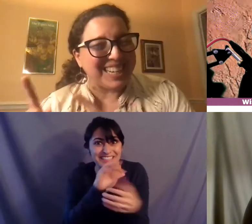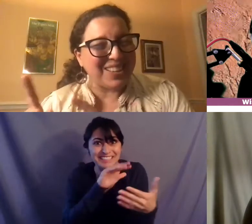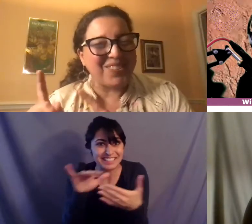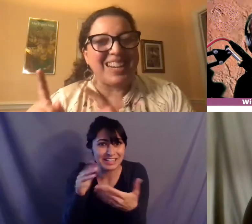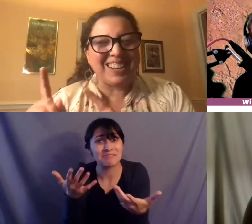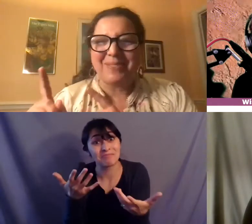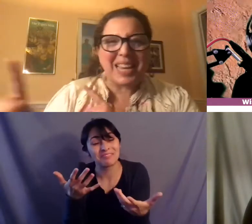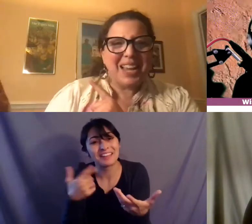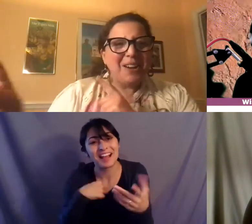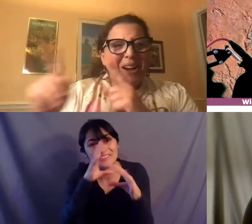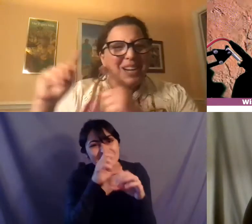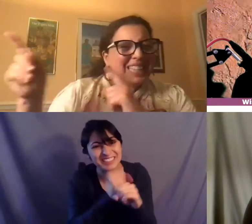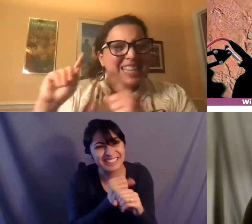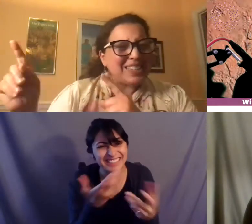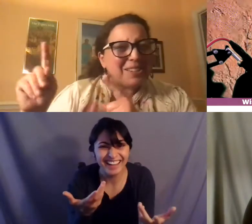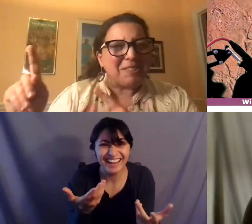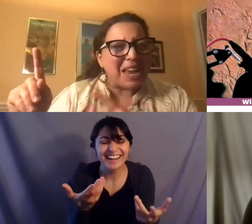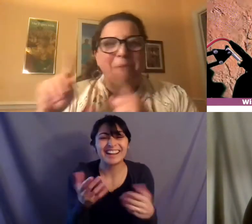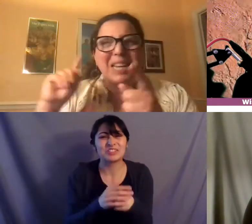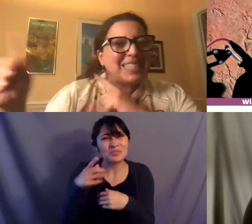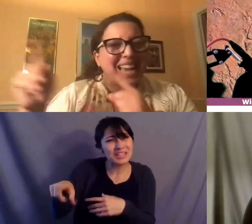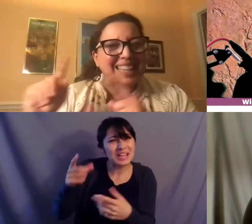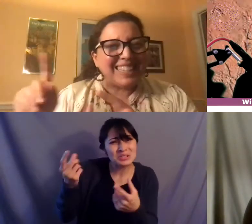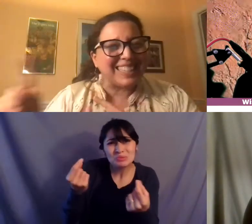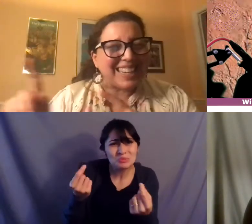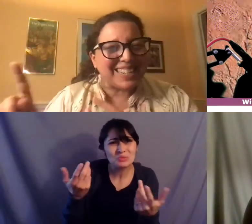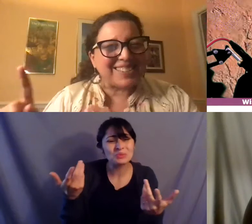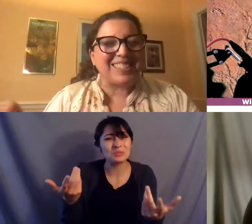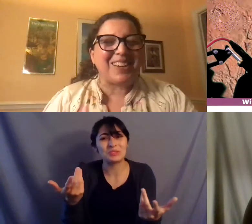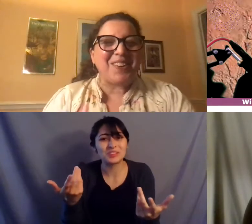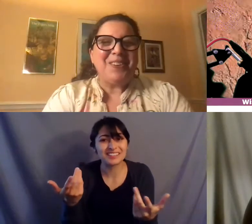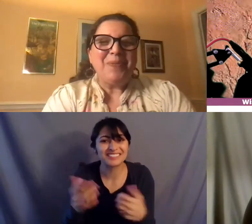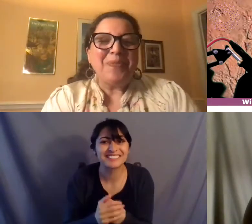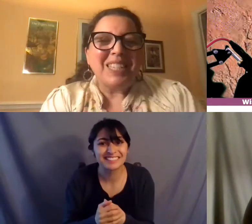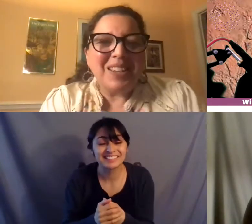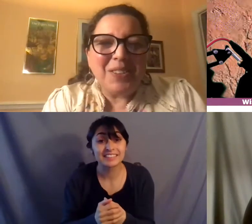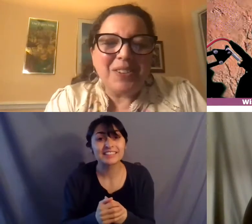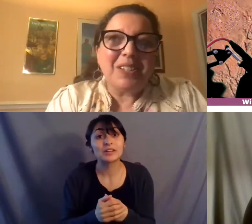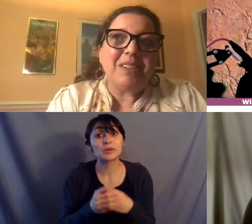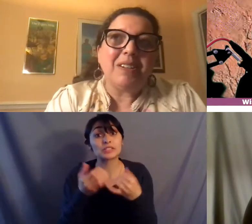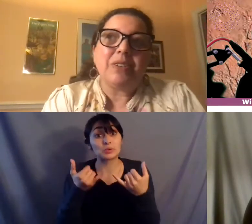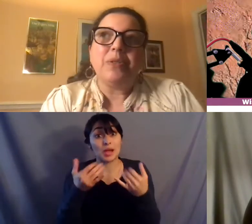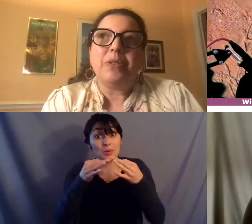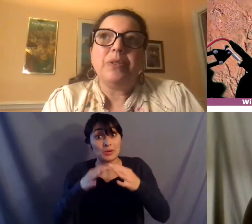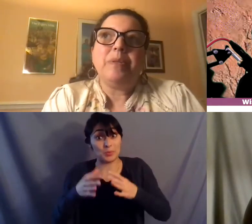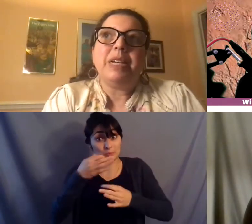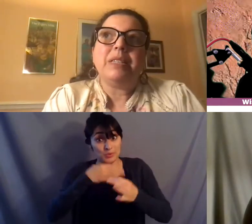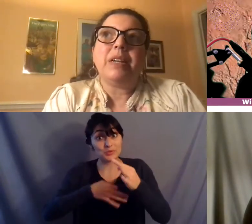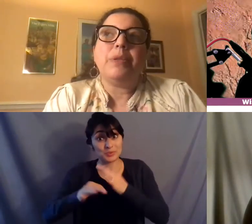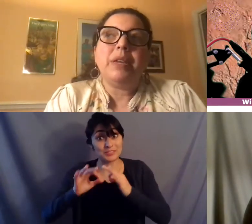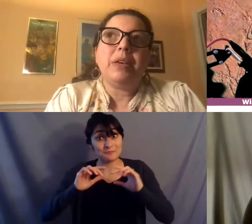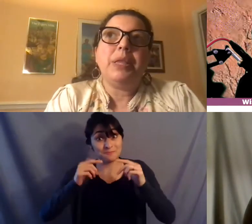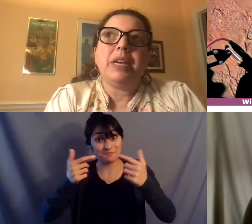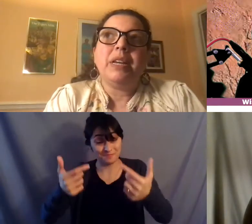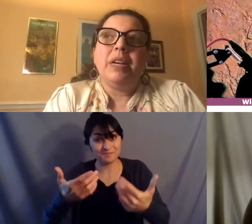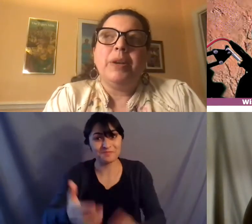interested in them right now but what did they do like what exactly did they do so so those are so those are the ways that